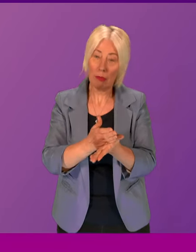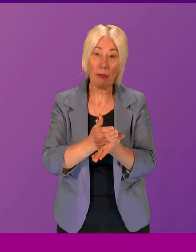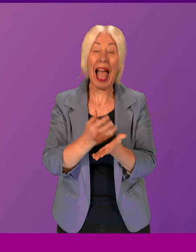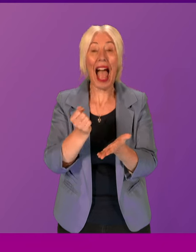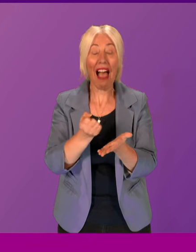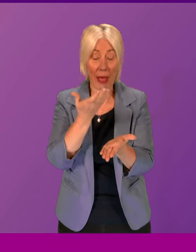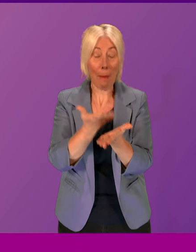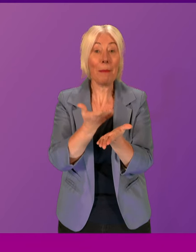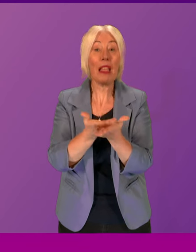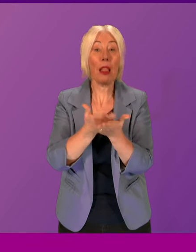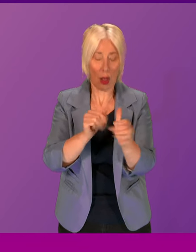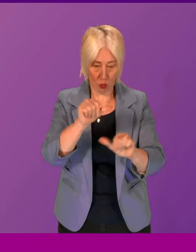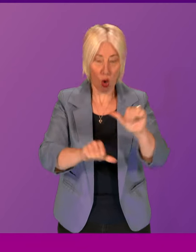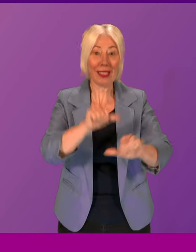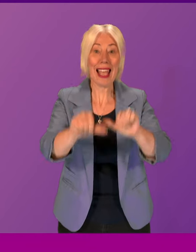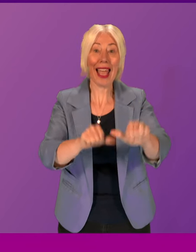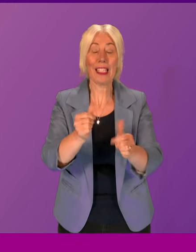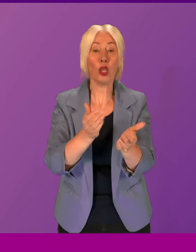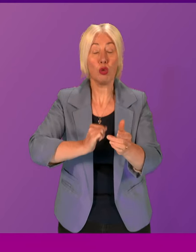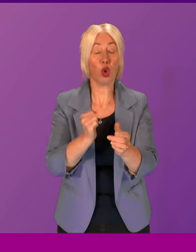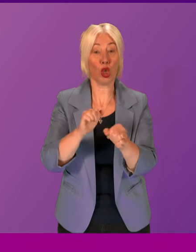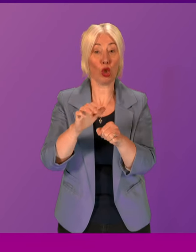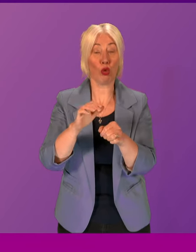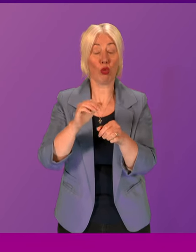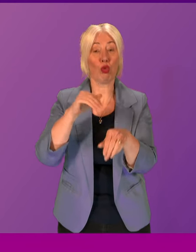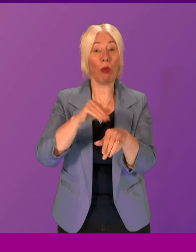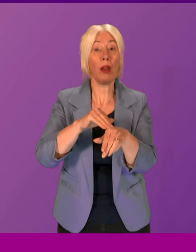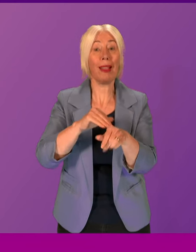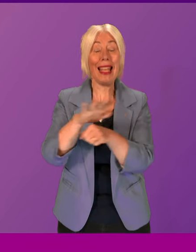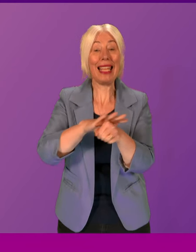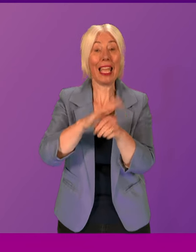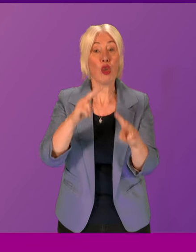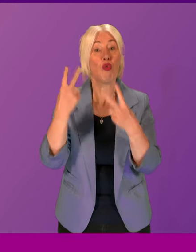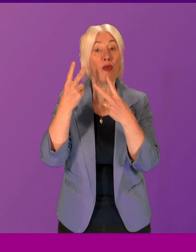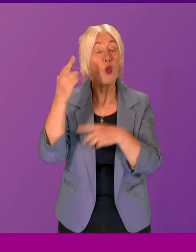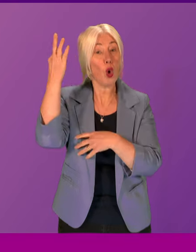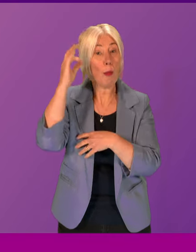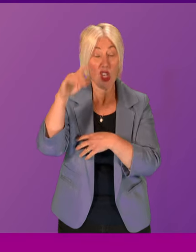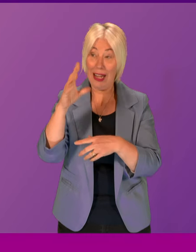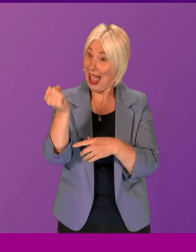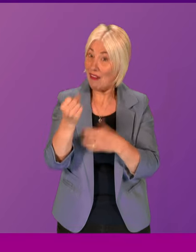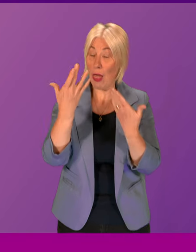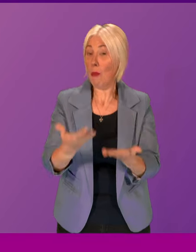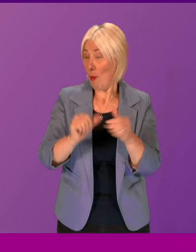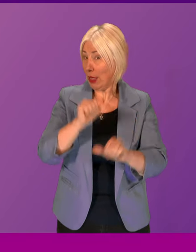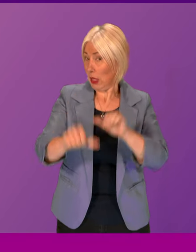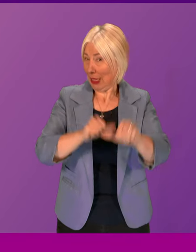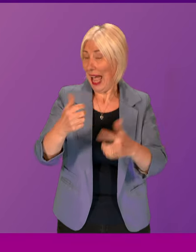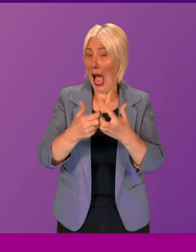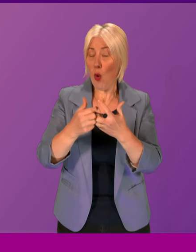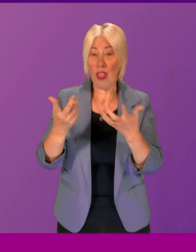current appeals process through the Scottish Criminal Case Review Commission, as well, in order to investigate mass